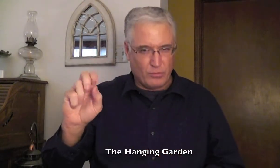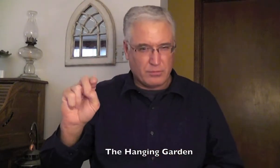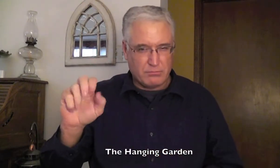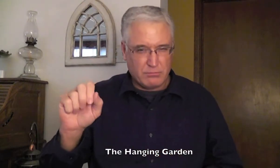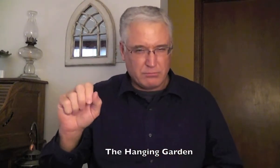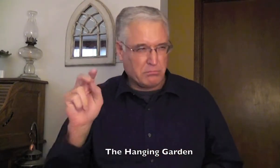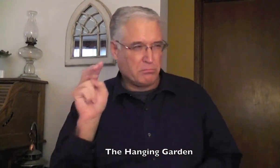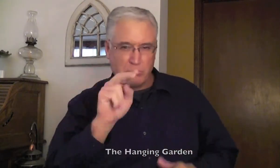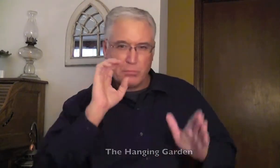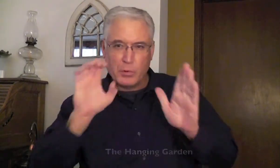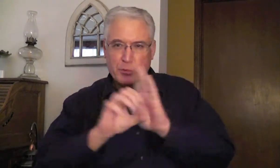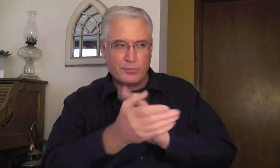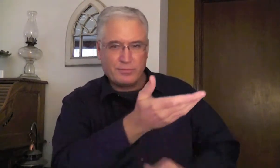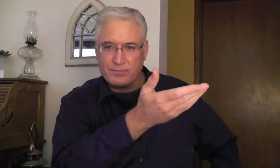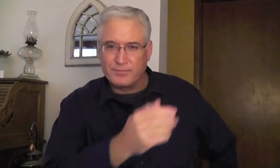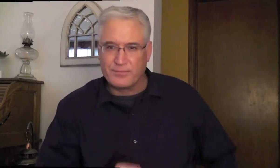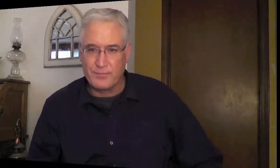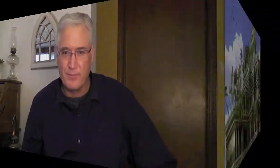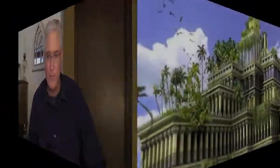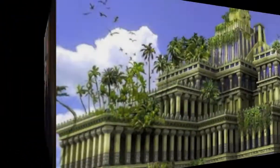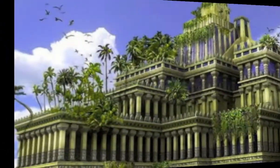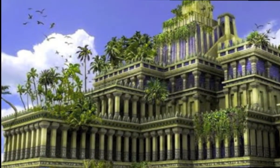Hanging Gardens. Beautiful. Look at these pictures.